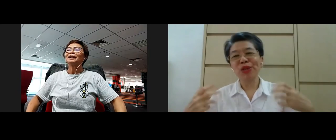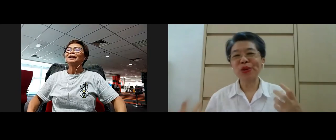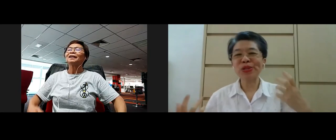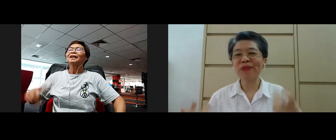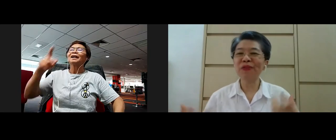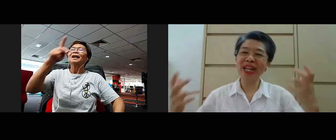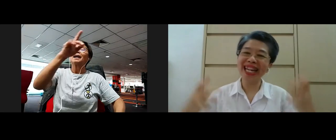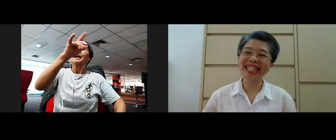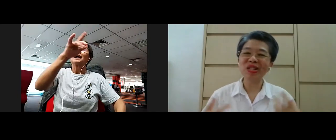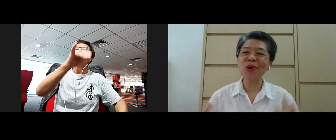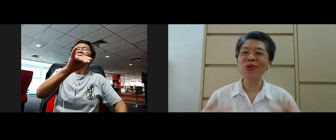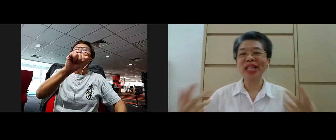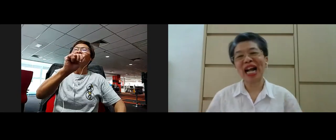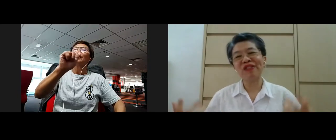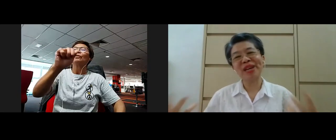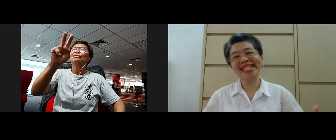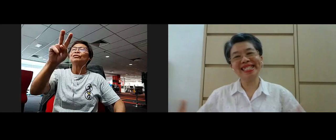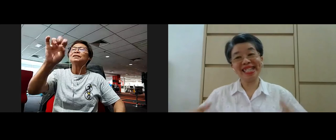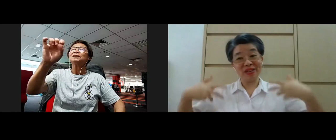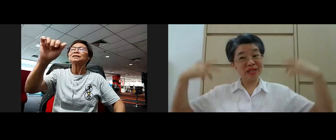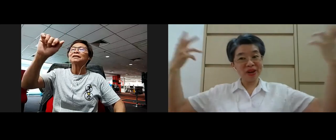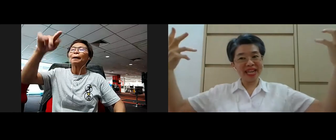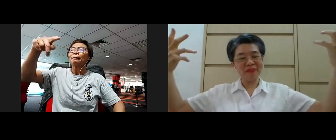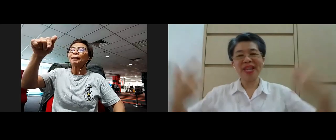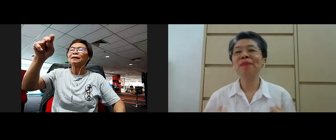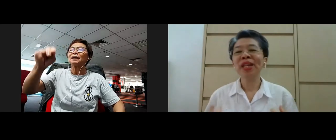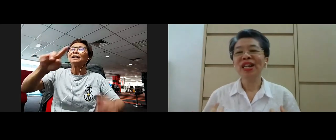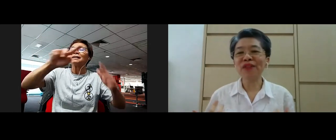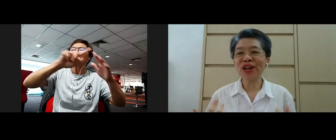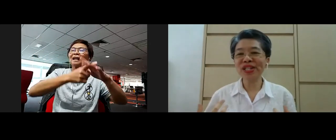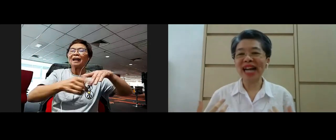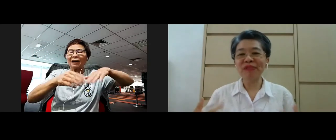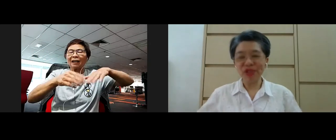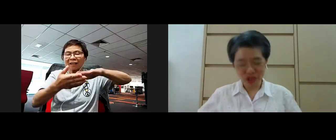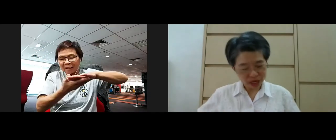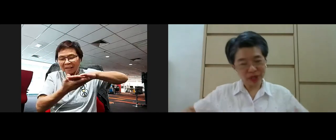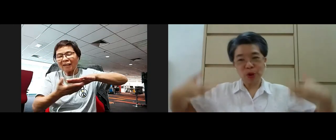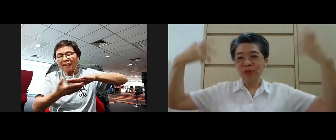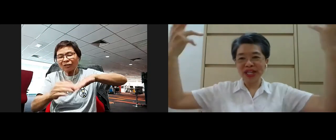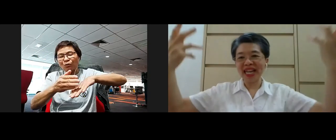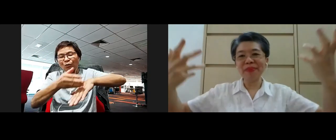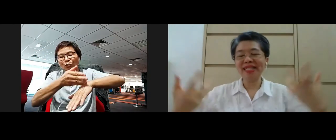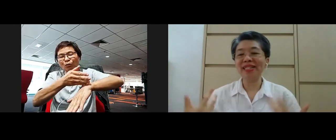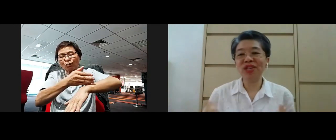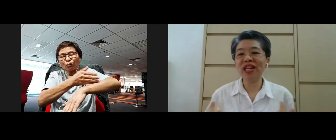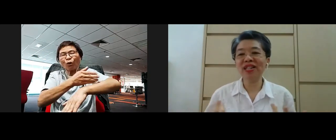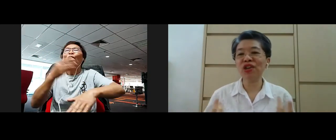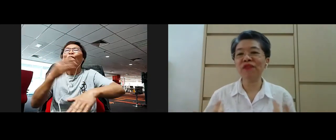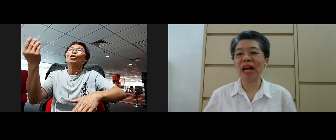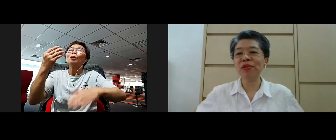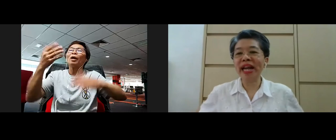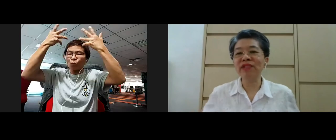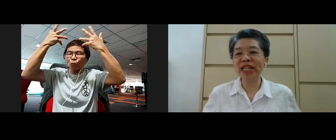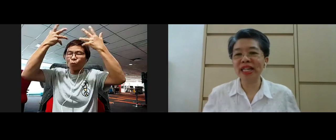our soles of the feet the toes the calf muscles you know the body yeah of course I would usually do the whole body but today